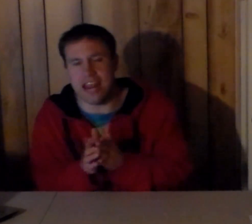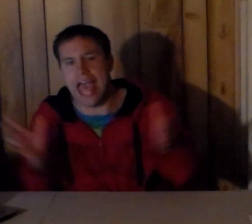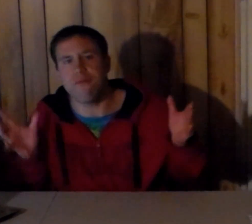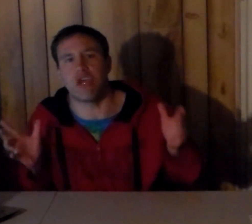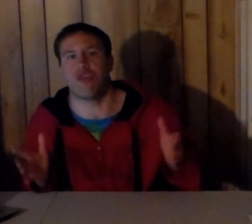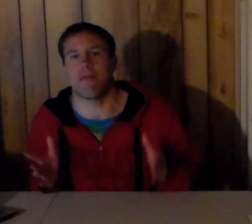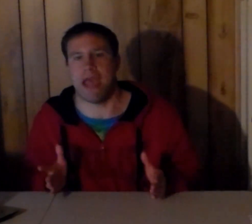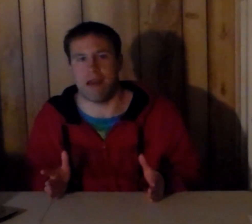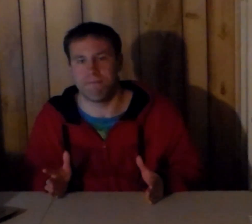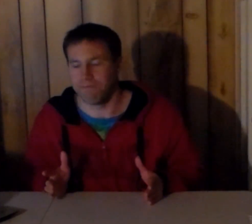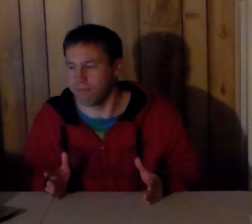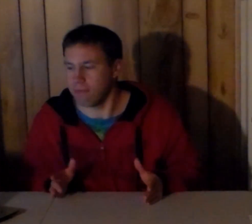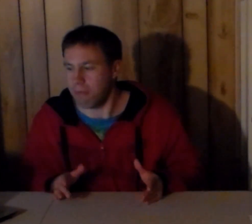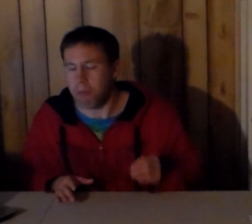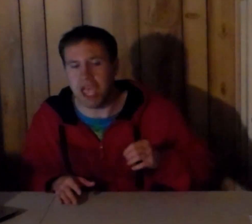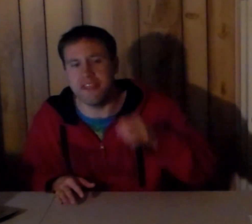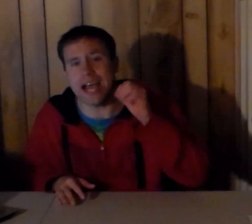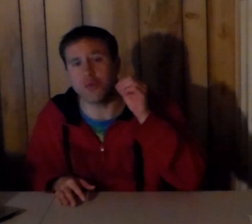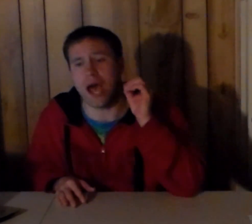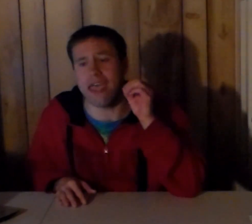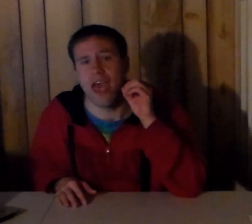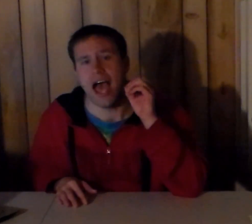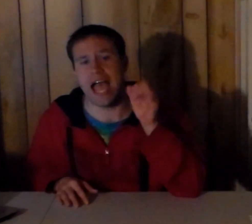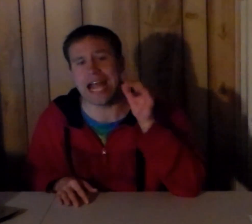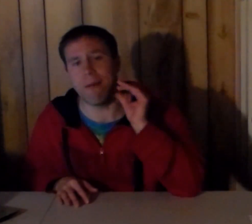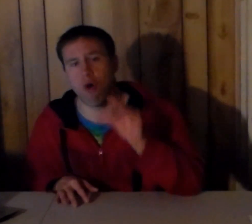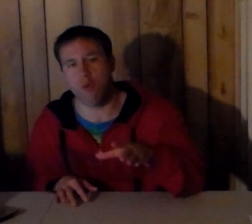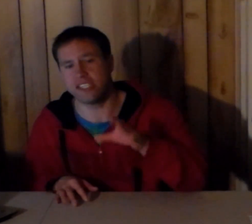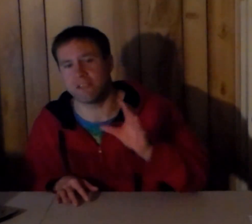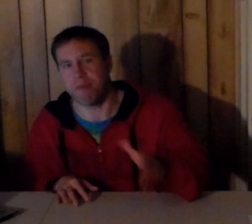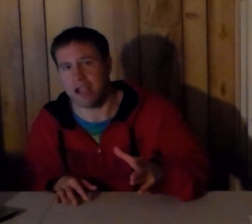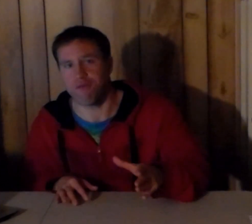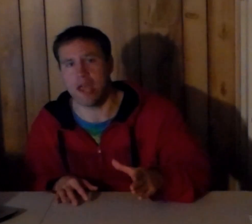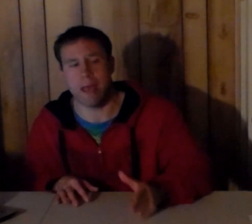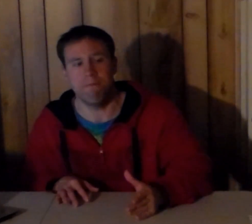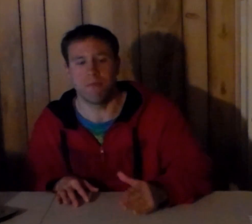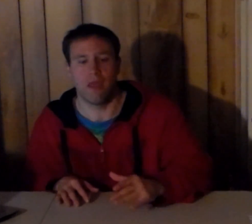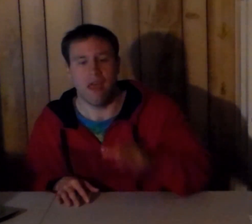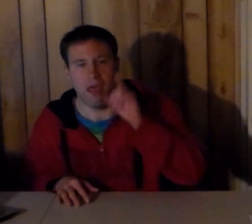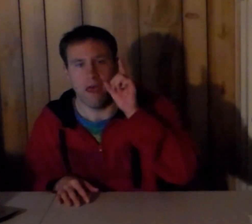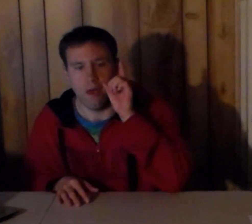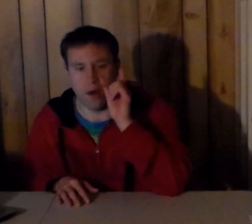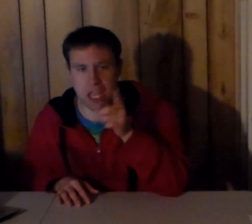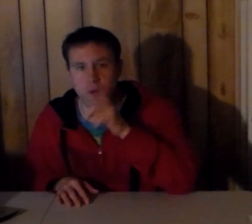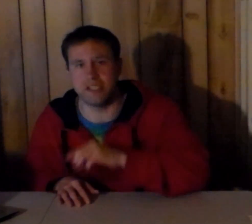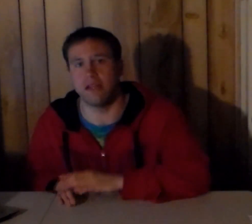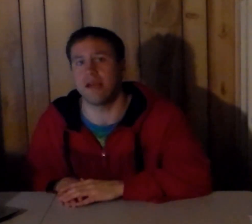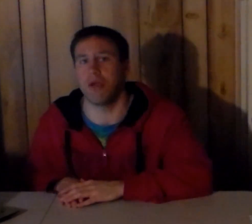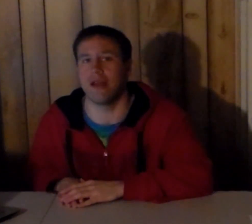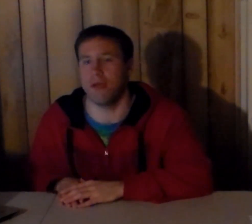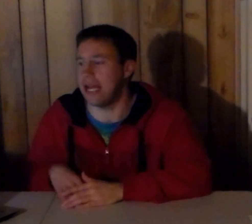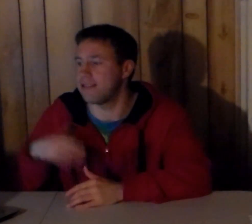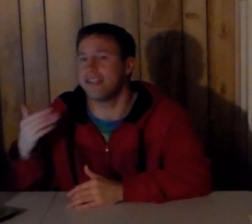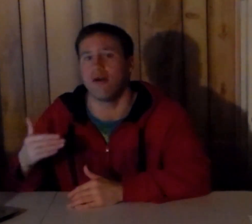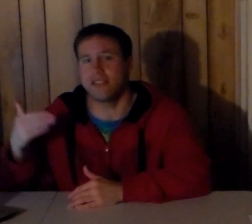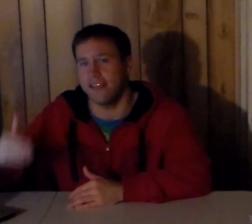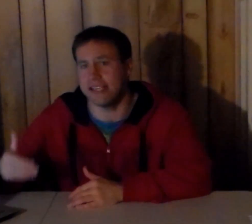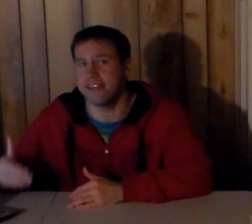did everything man and that's why i got more respect for him when he was in wwe and i still to this